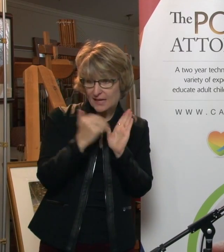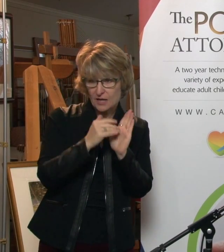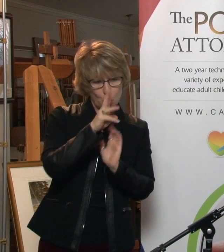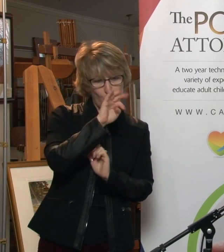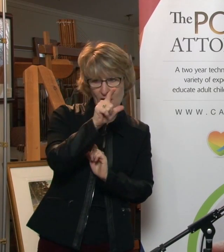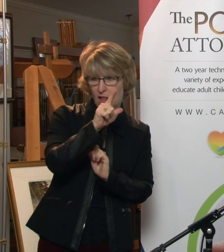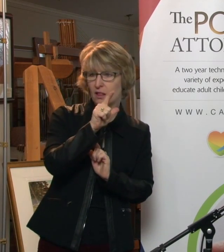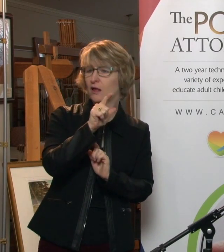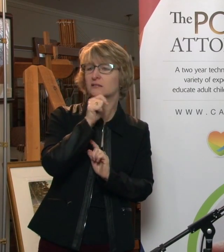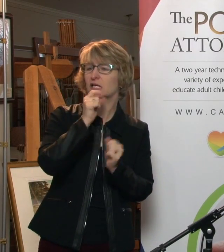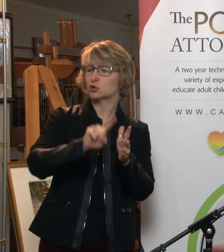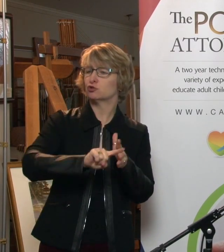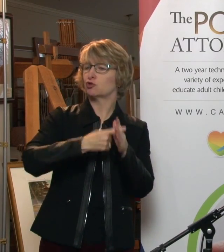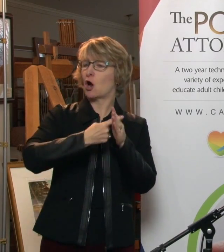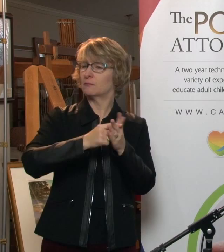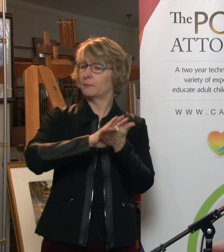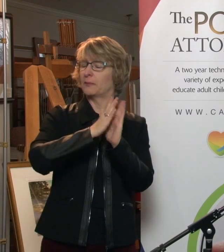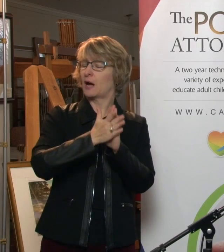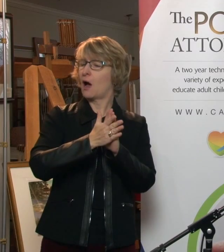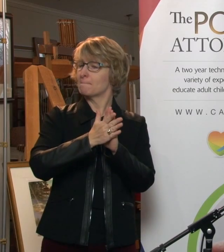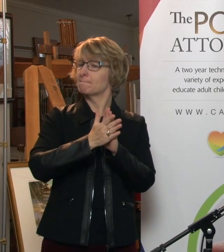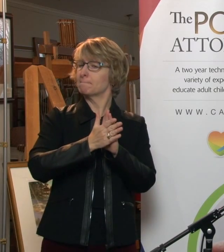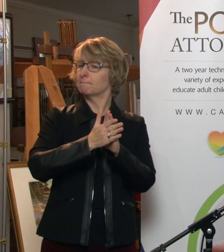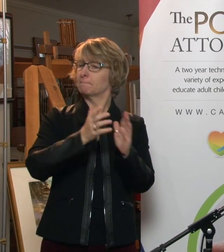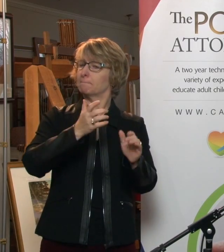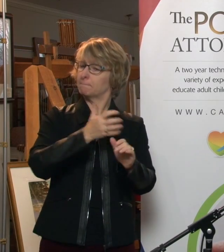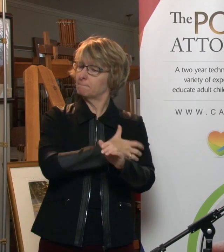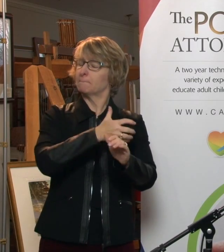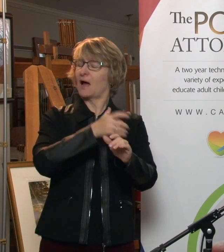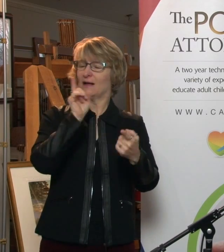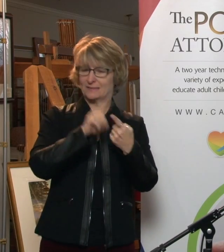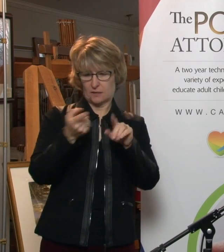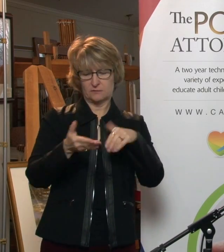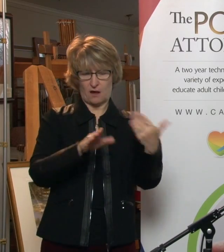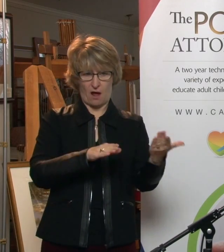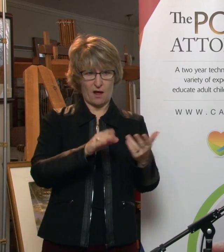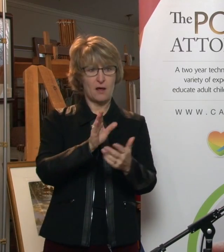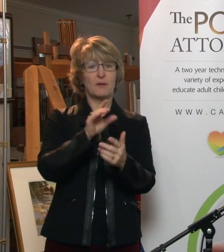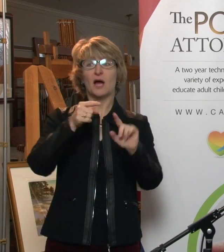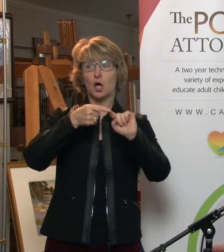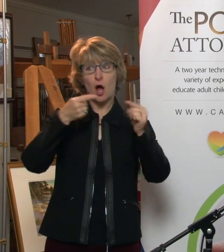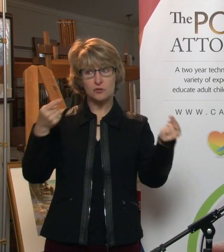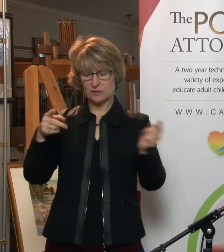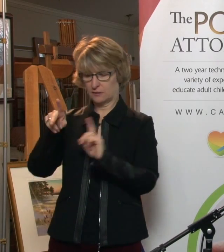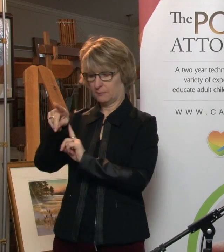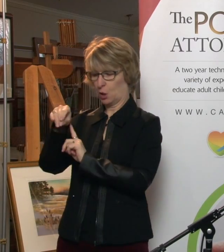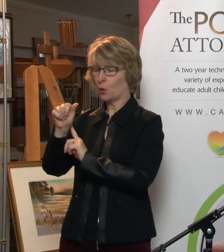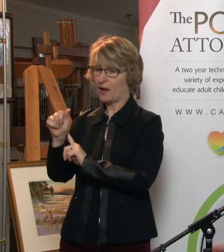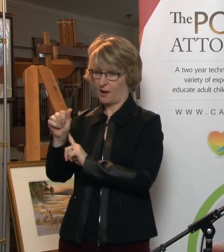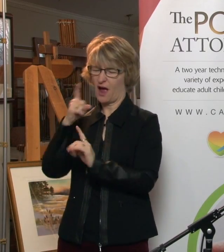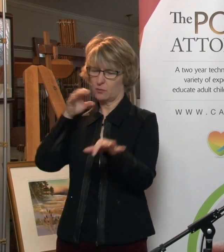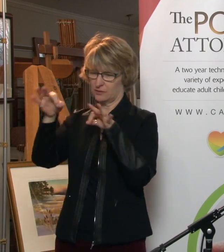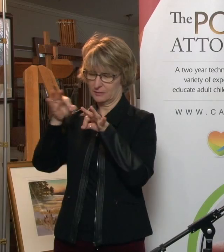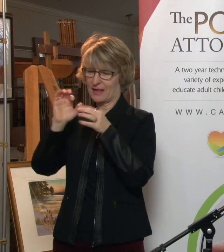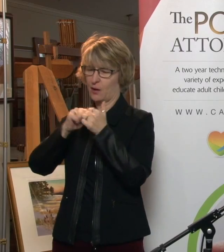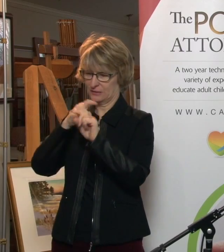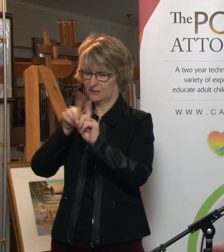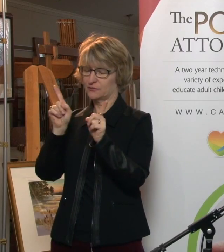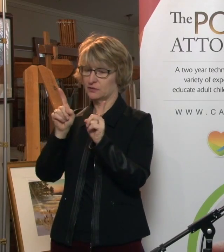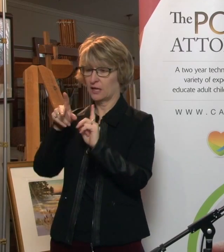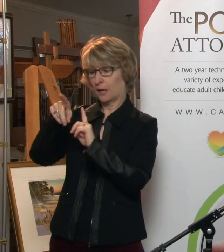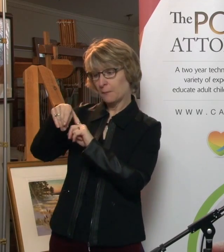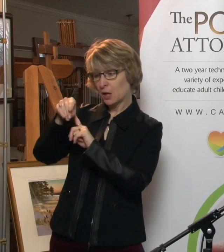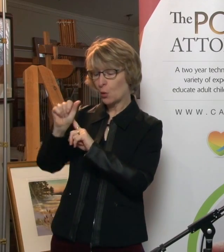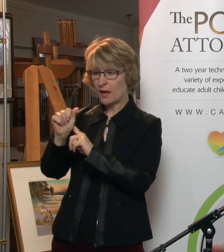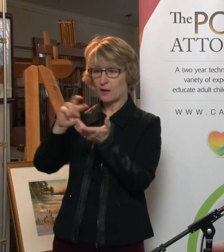effective till you die. In contrast, we have powers of attorney. And I'll explain about the two different types in a moment. They are something where